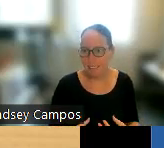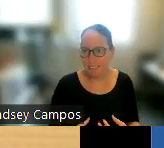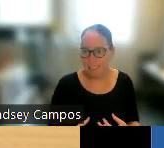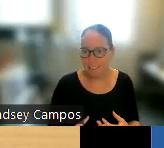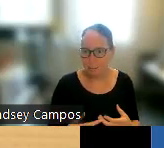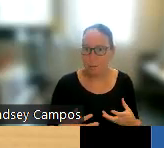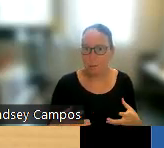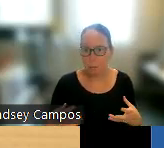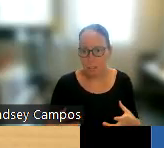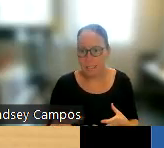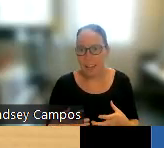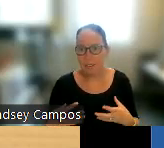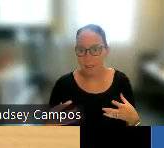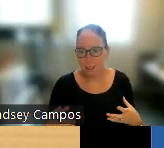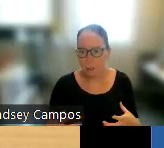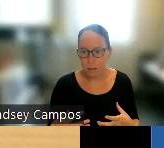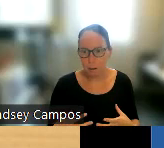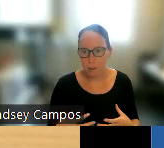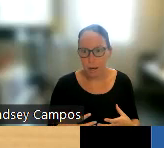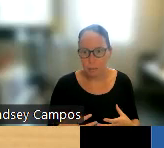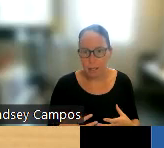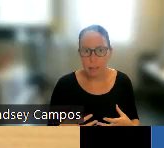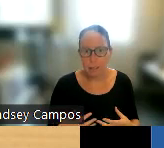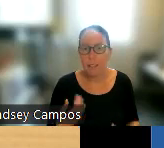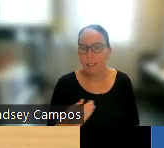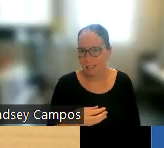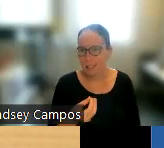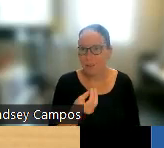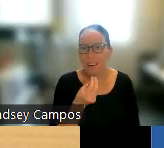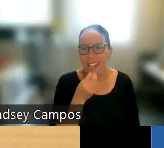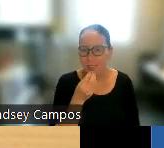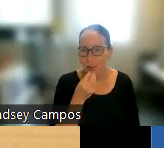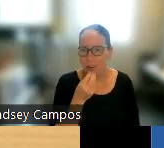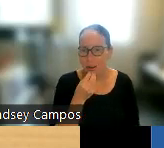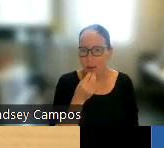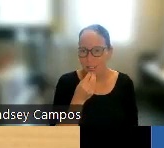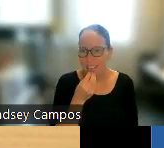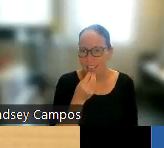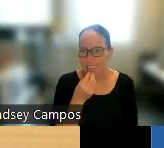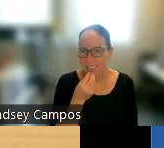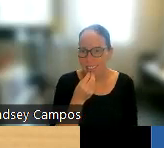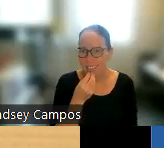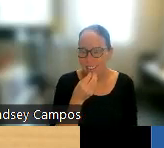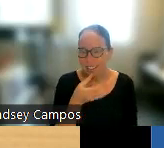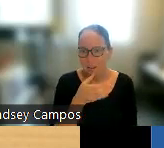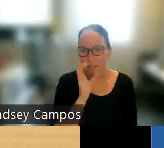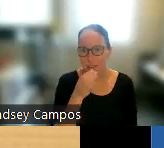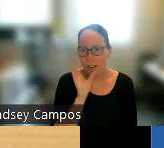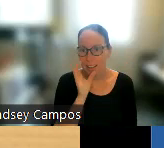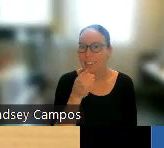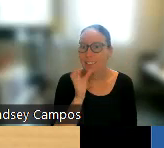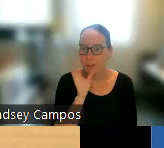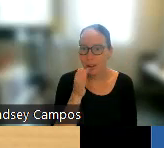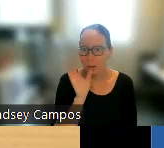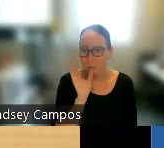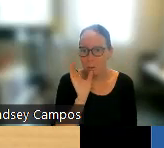put words together and start to express quite a bit. The other one. So we also have eat and we have